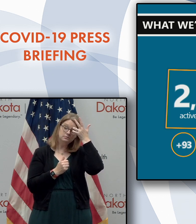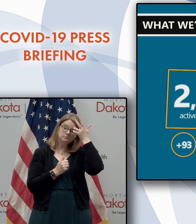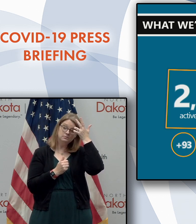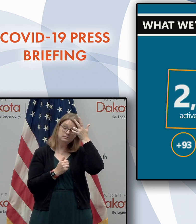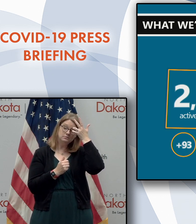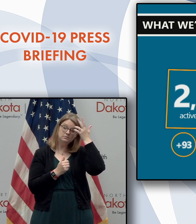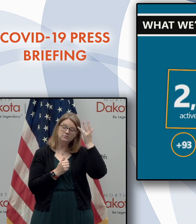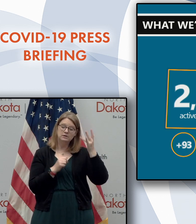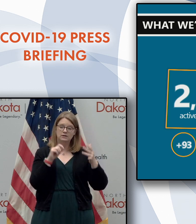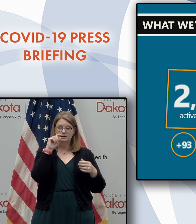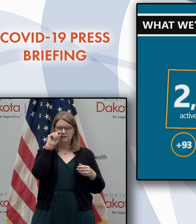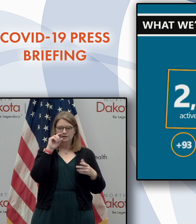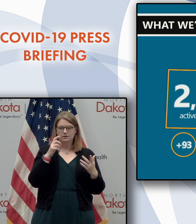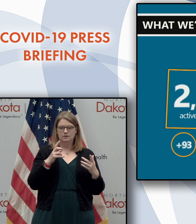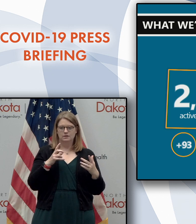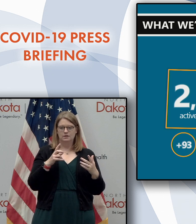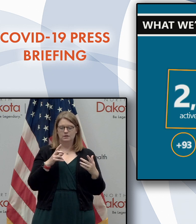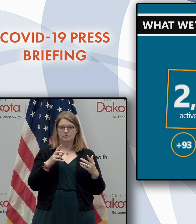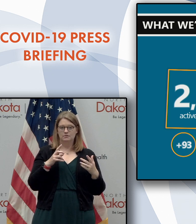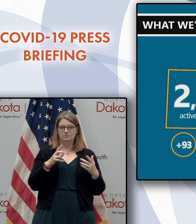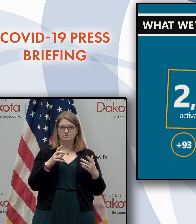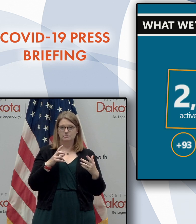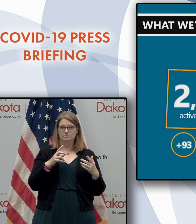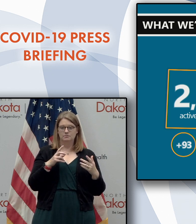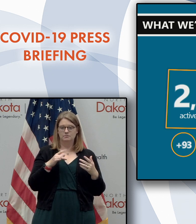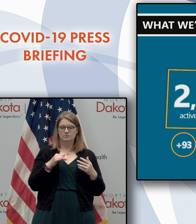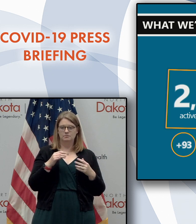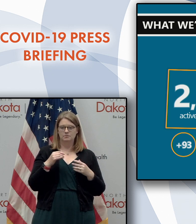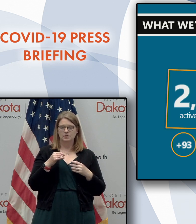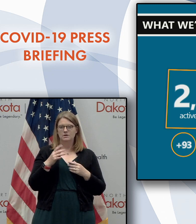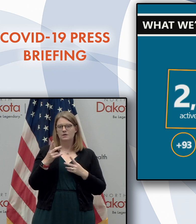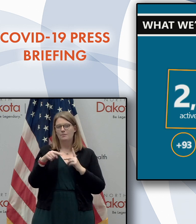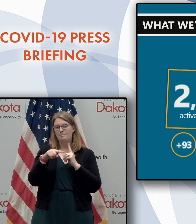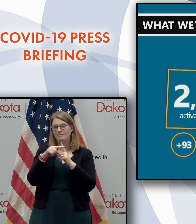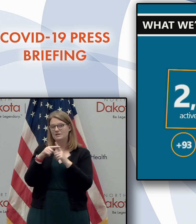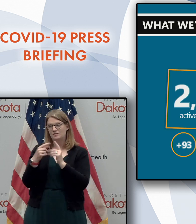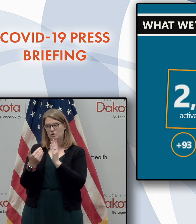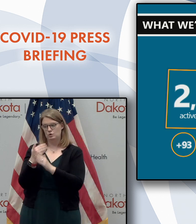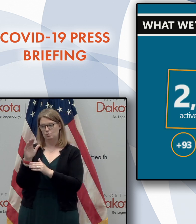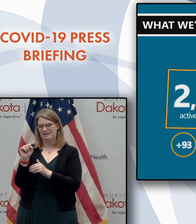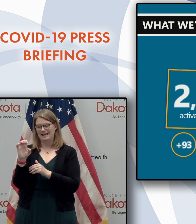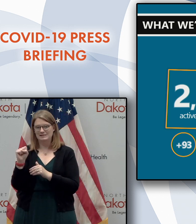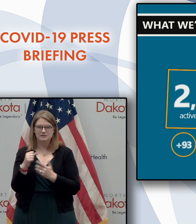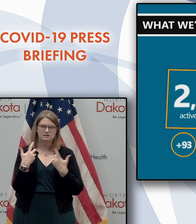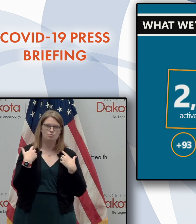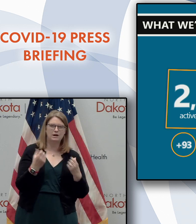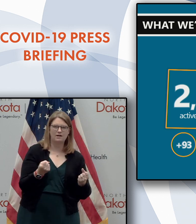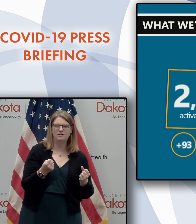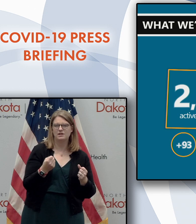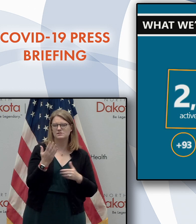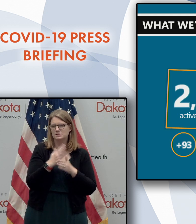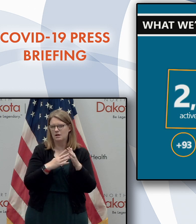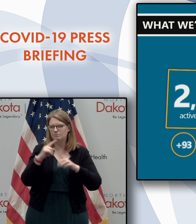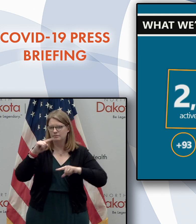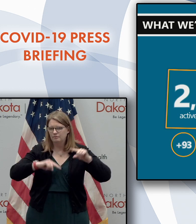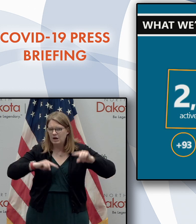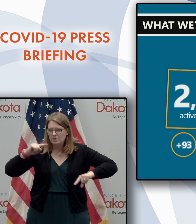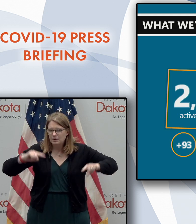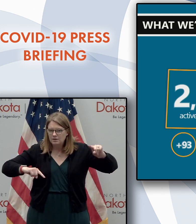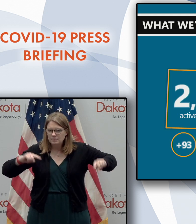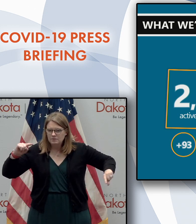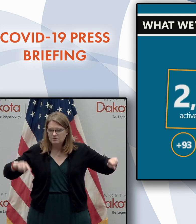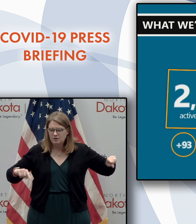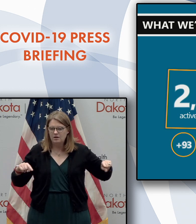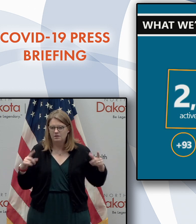individual day variances between when we see positive new cases versus when we see recovered. And again, that's why we like to look at these